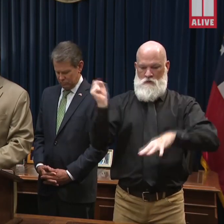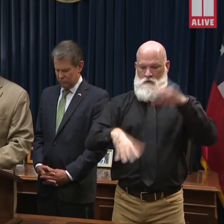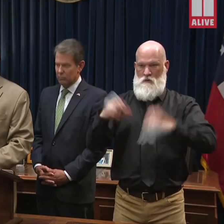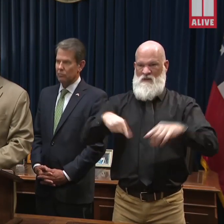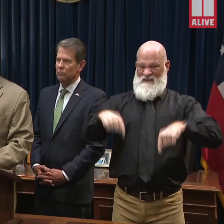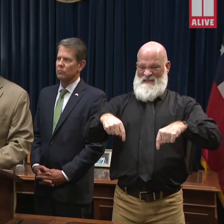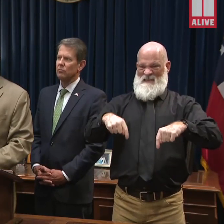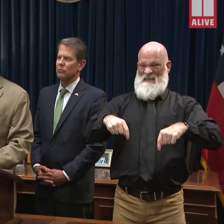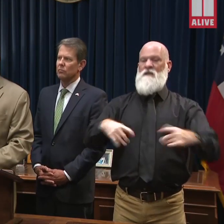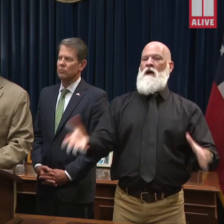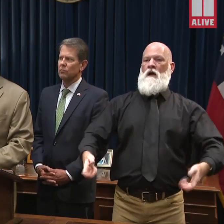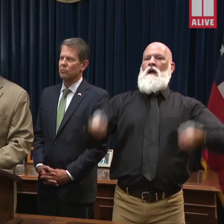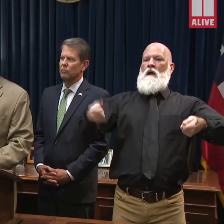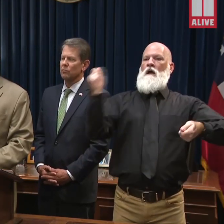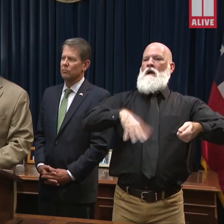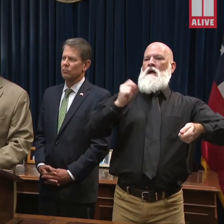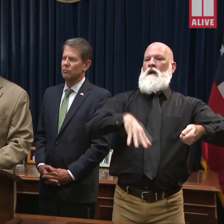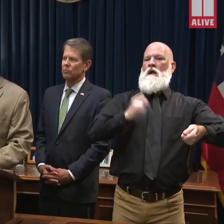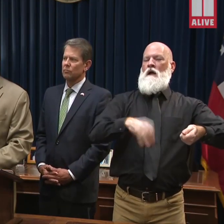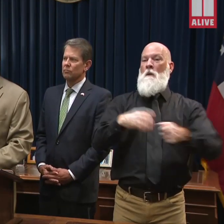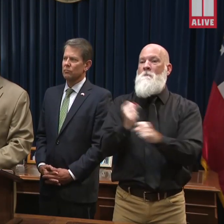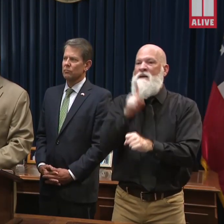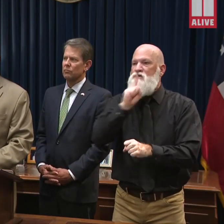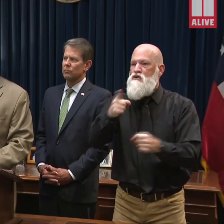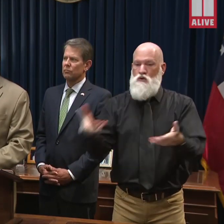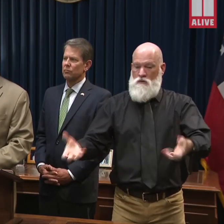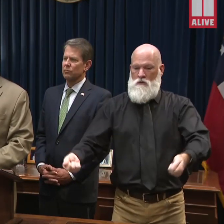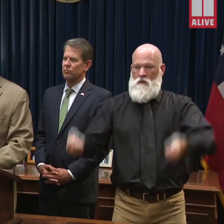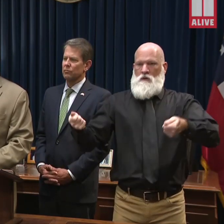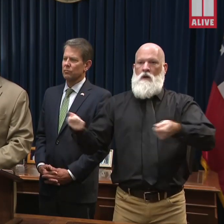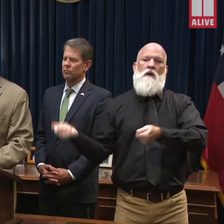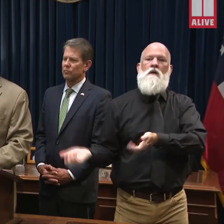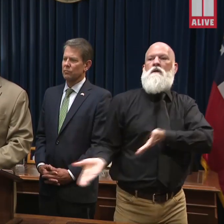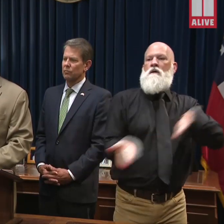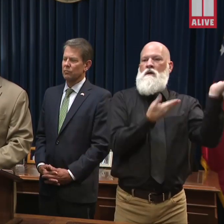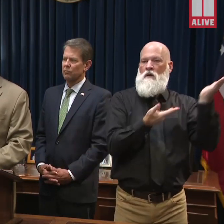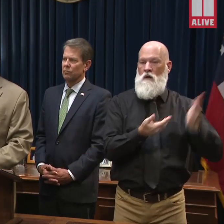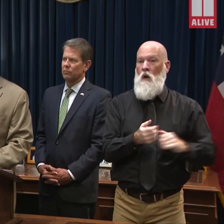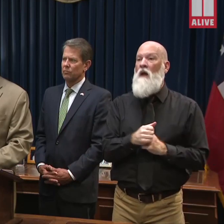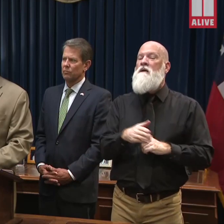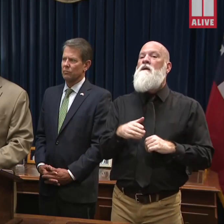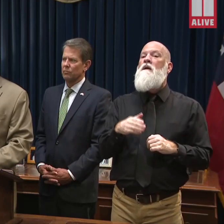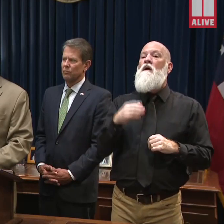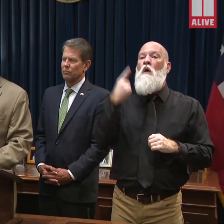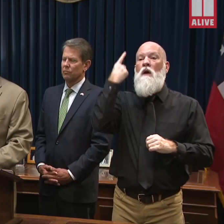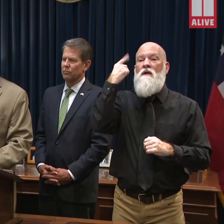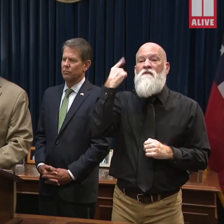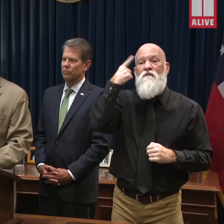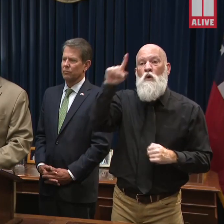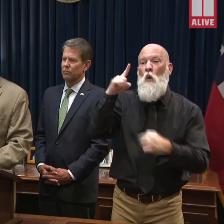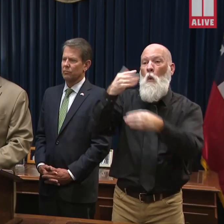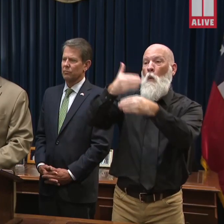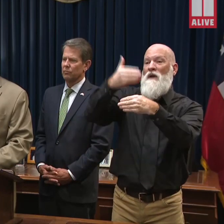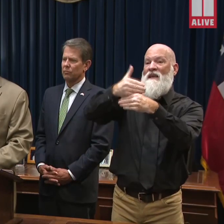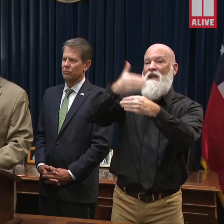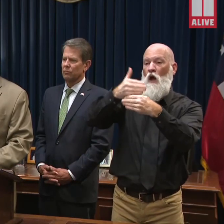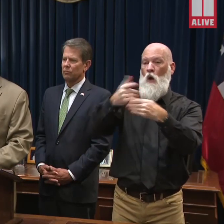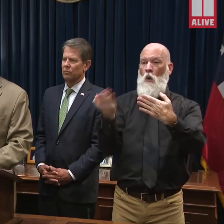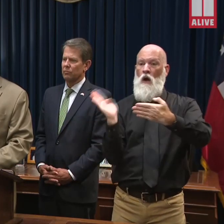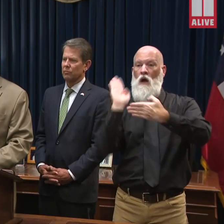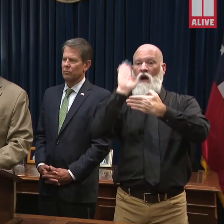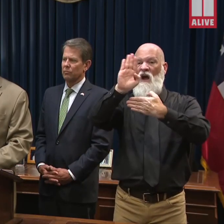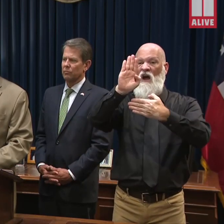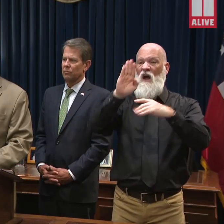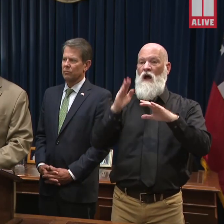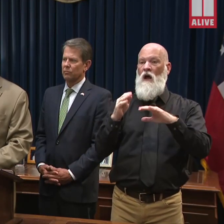know, looking at getting the supplies necessary to reinforce and protect windows, you know, glass, those kind of common sense